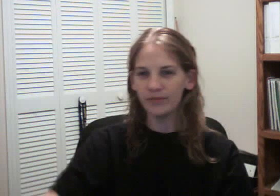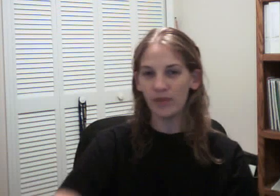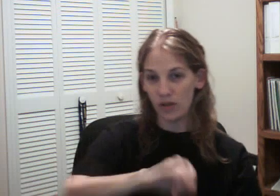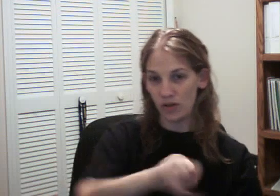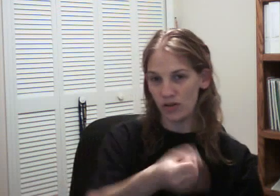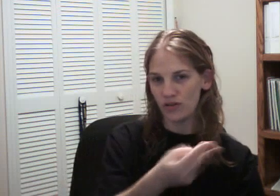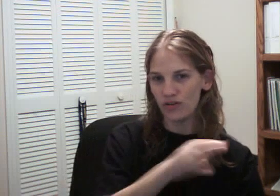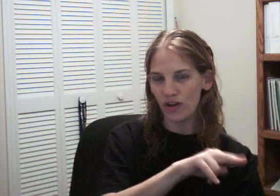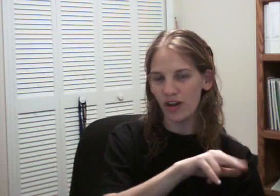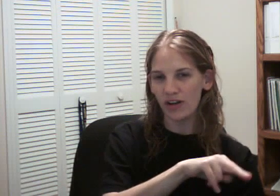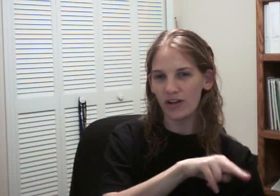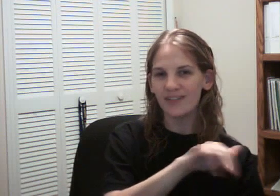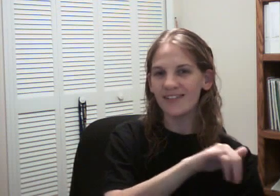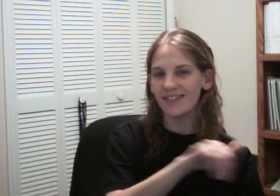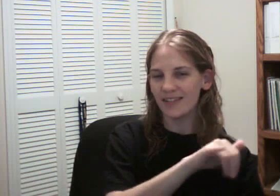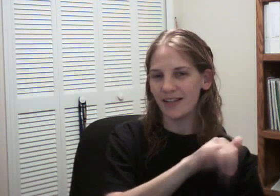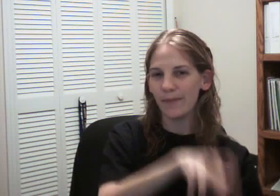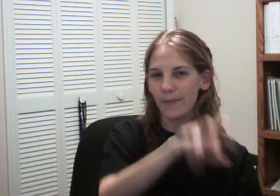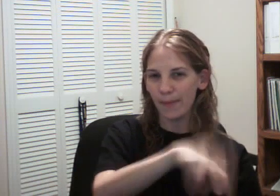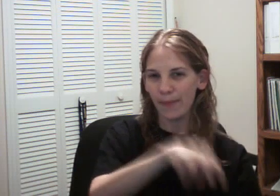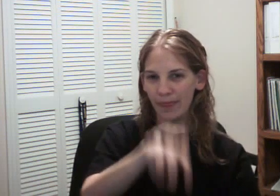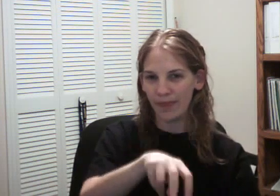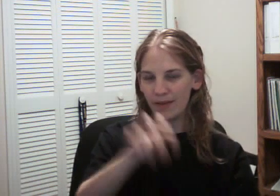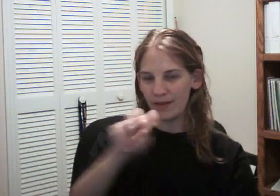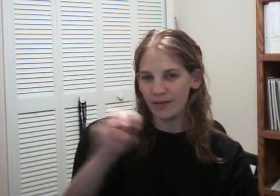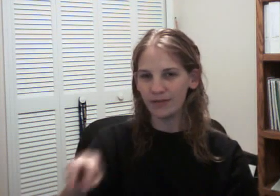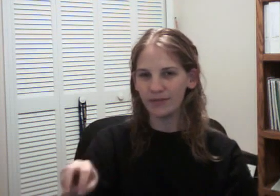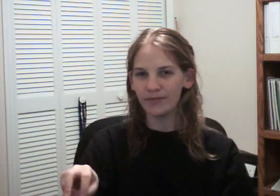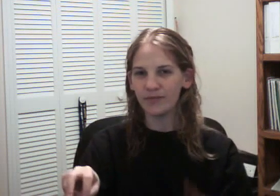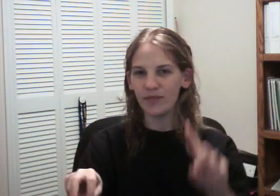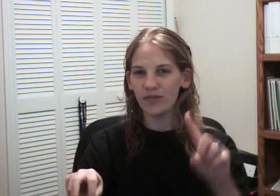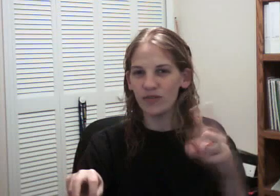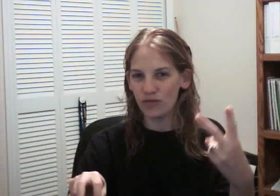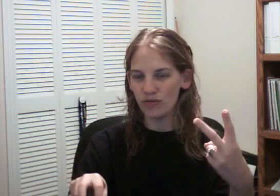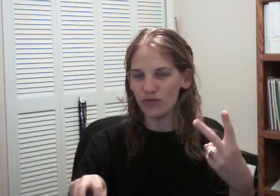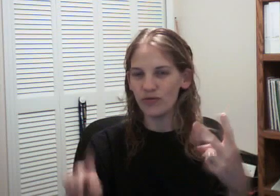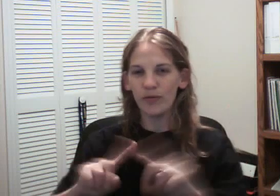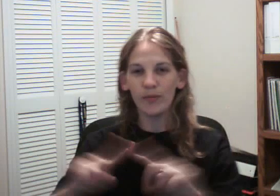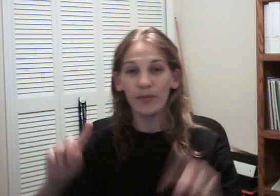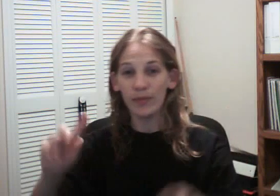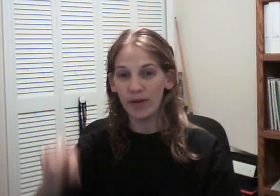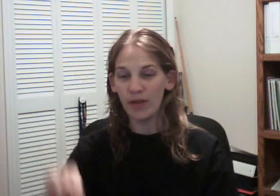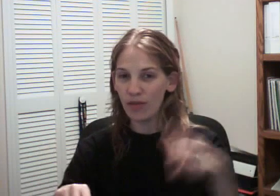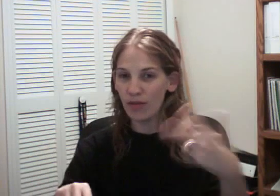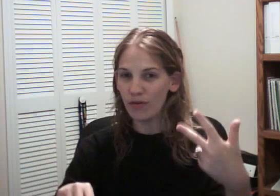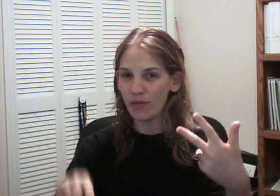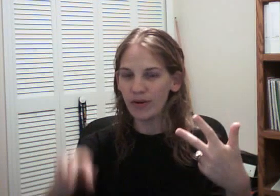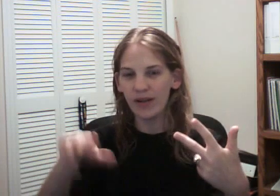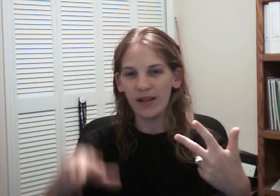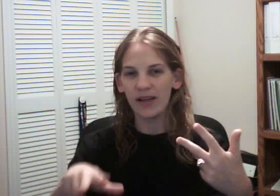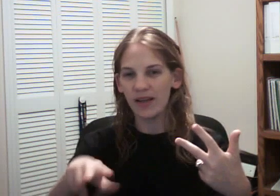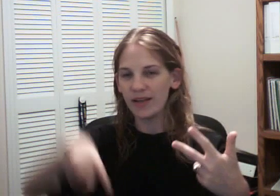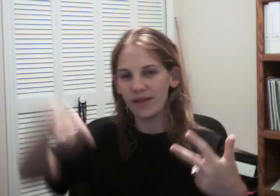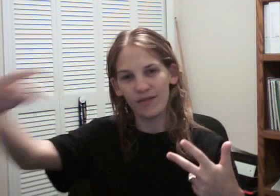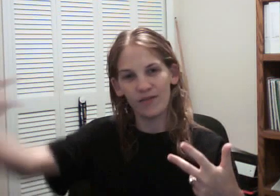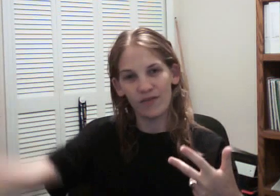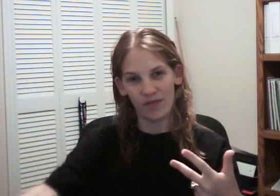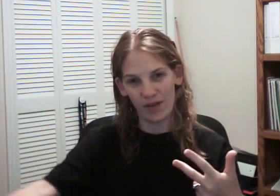Splash! John fell into the stream and under the water. John pulled